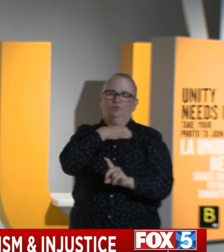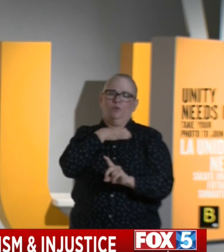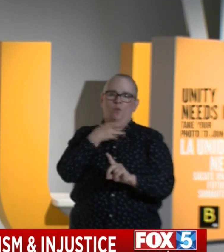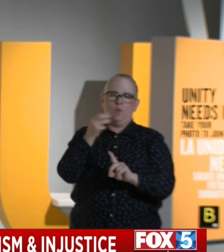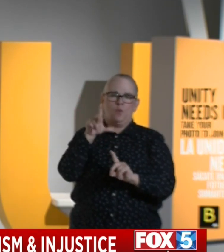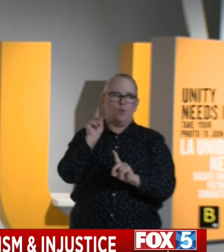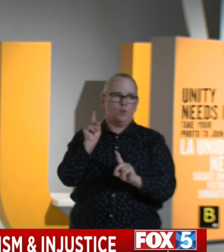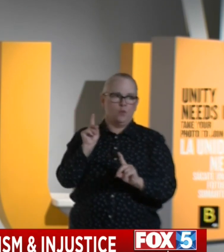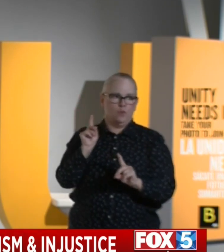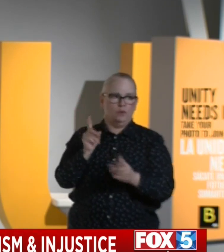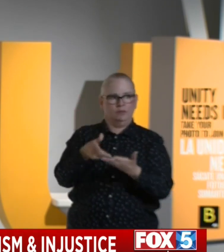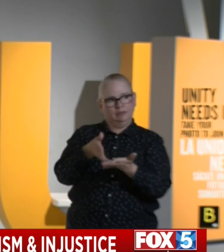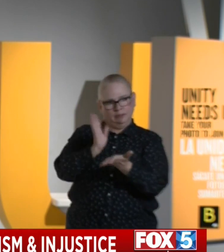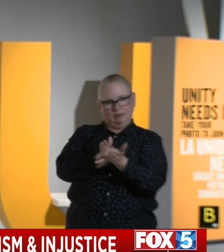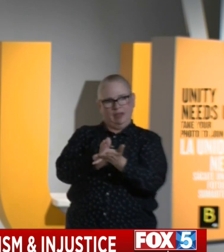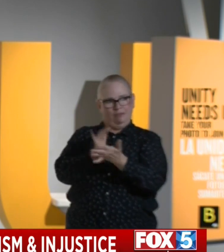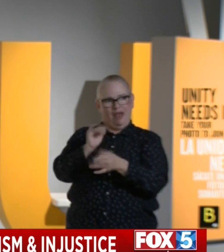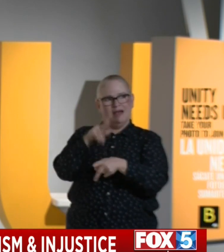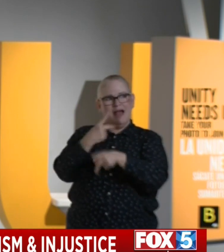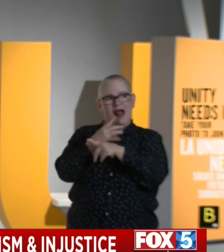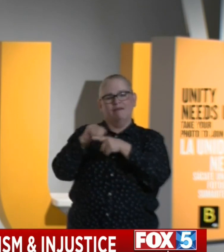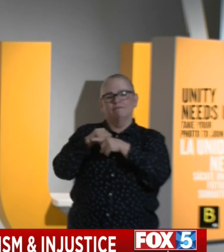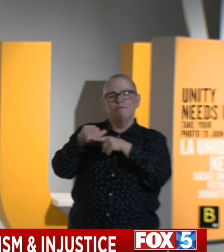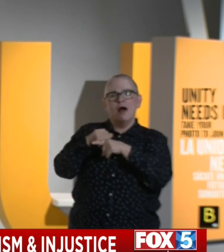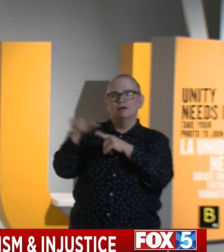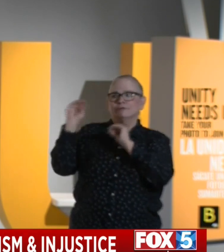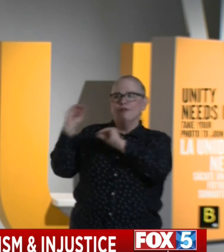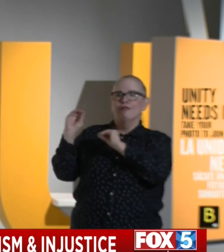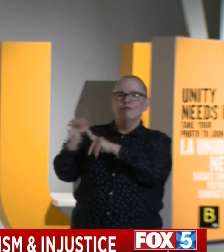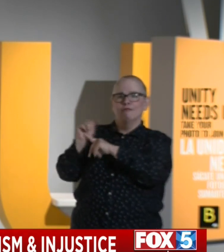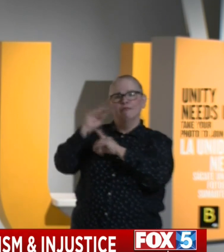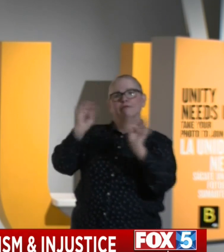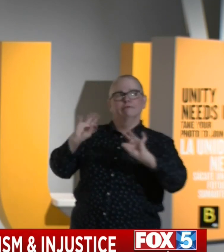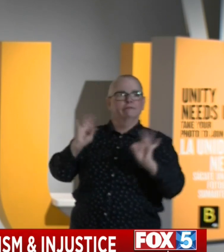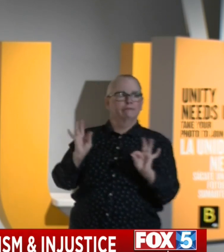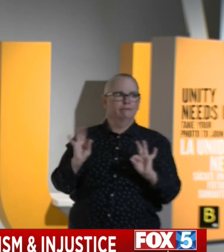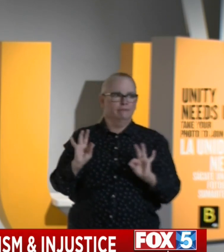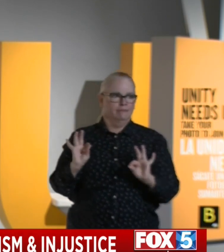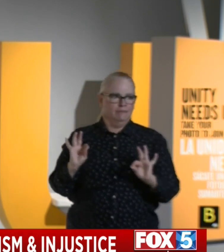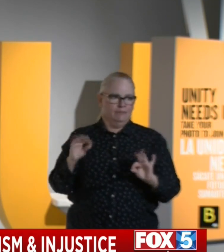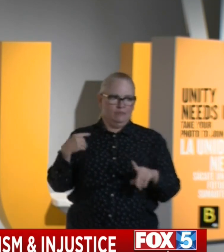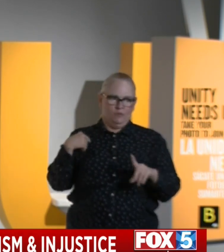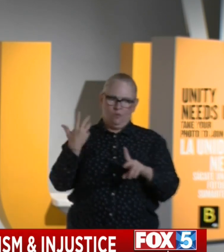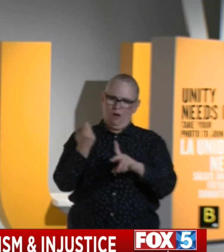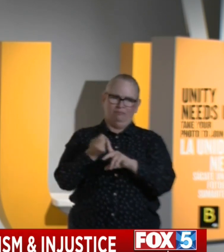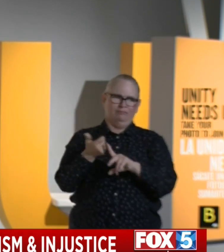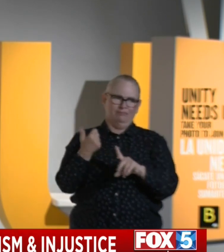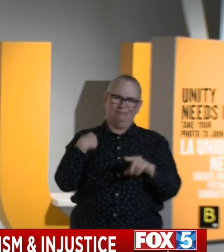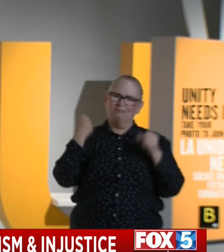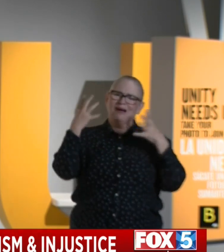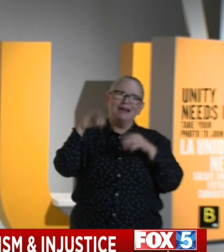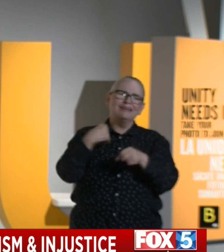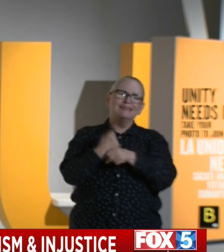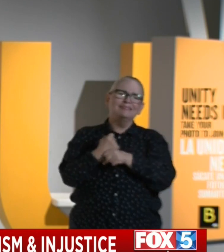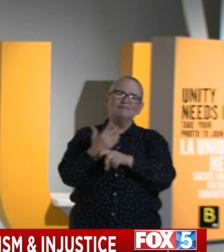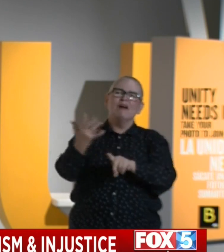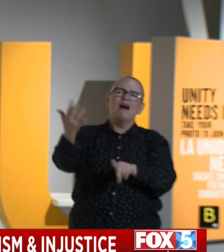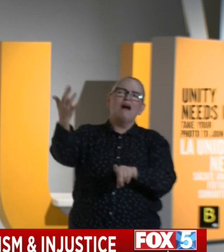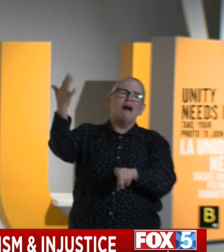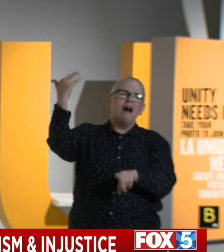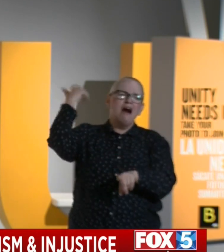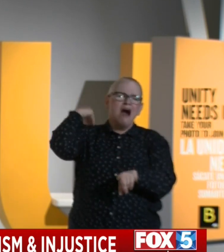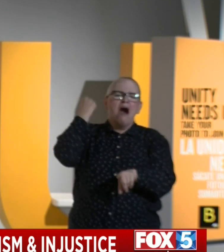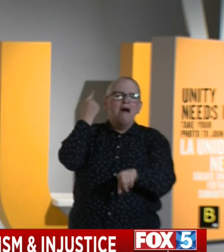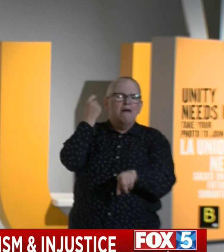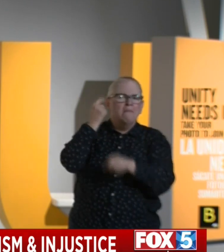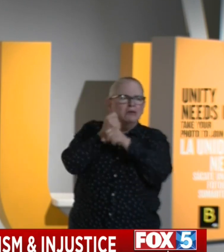that practice in the state of California. We did that years and years ago as it relates to chokeholds decades ago, understandably, but not some of these